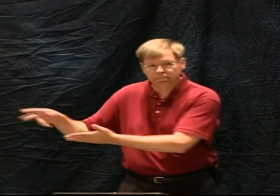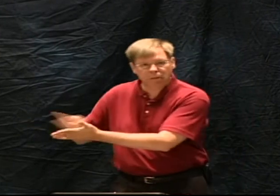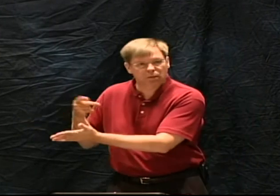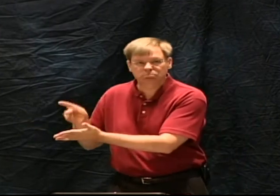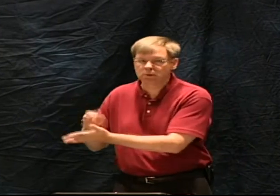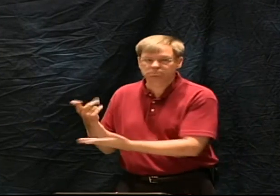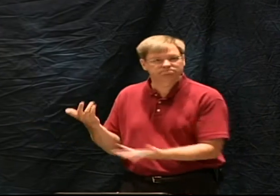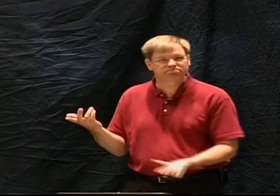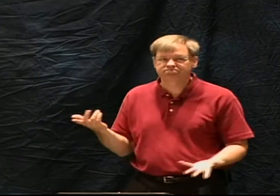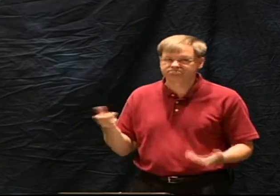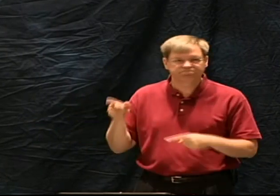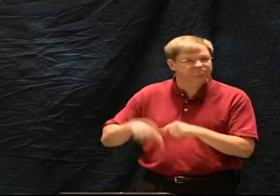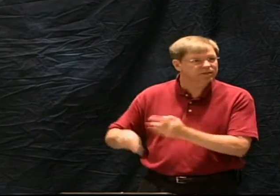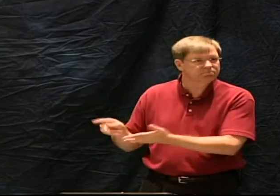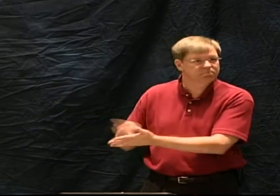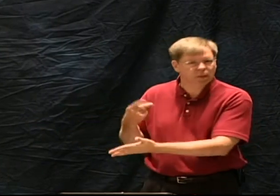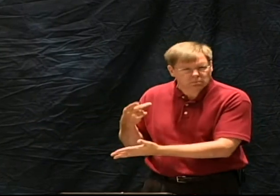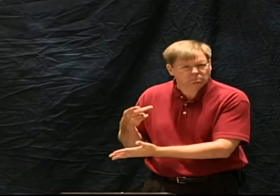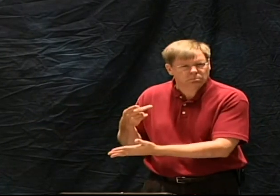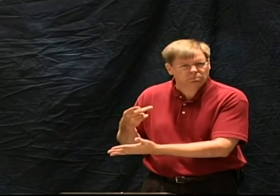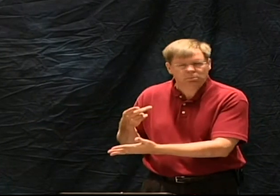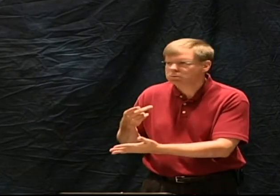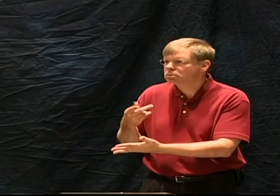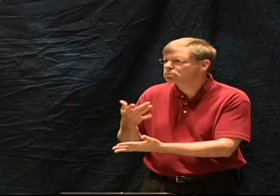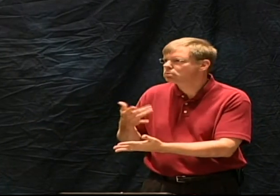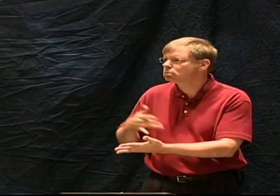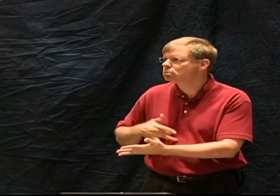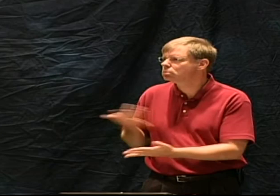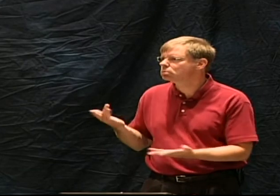And yet that person didn't pay.